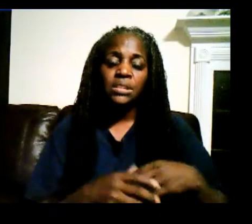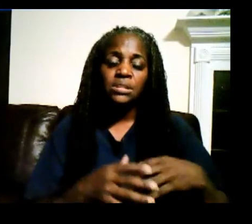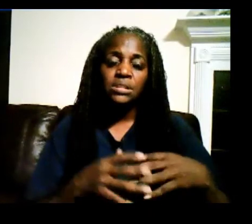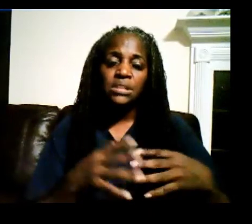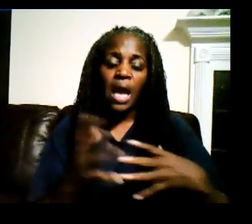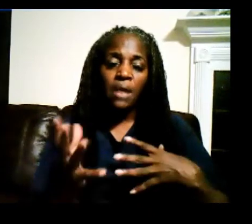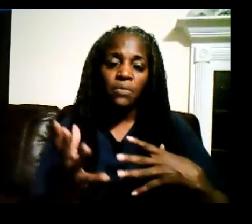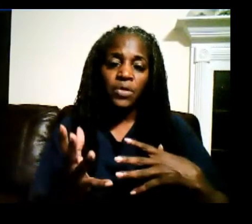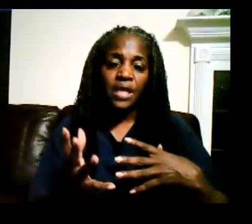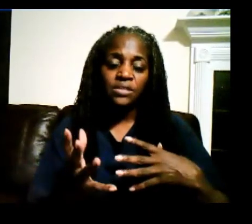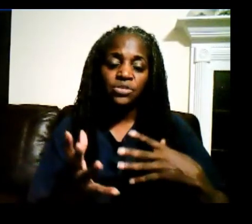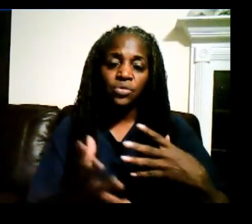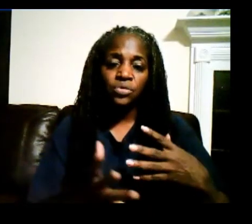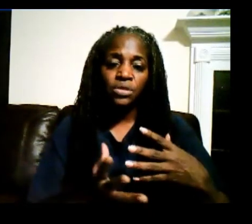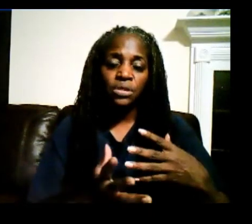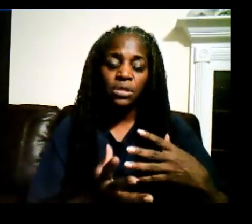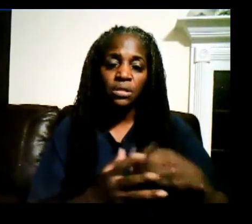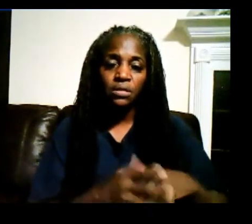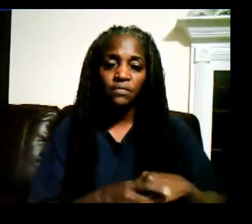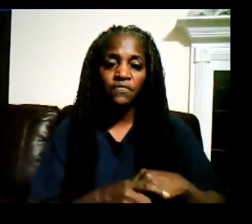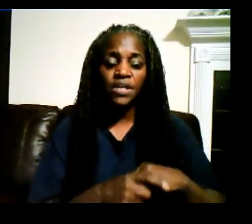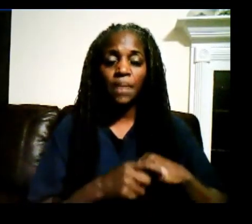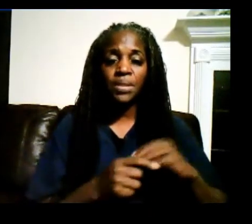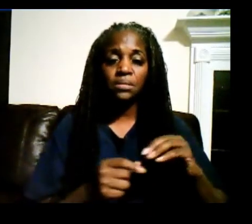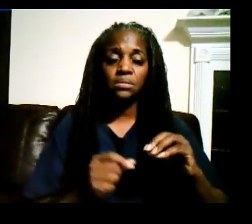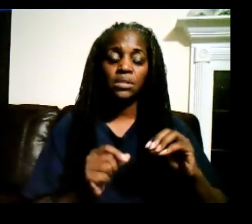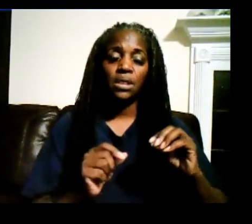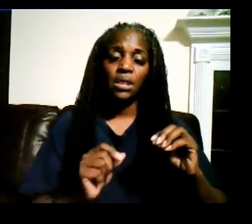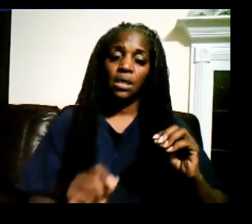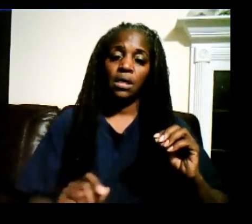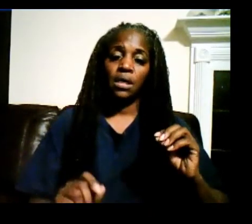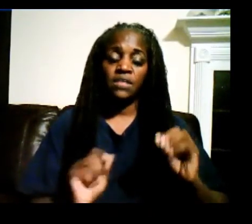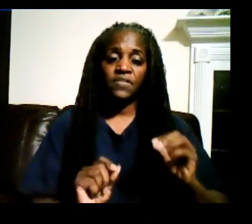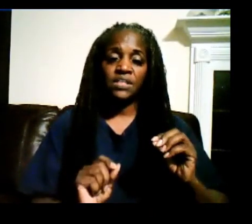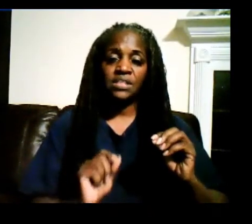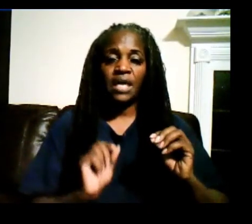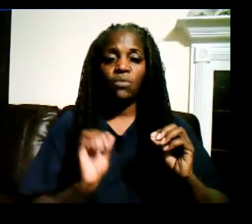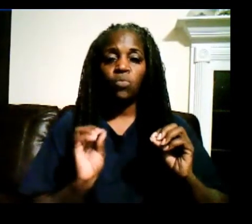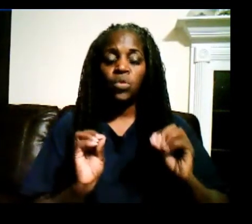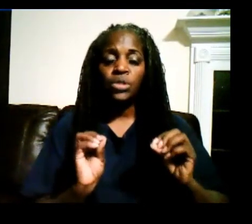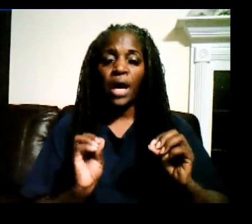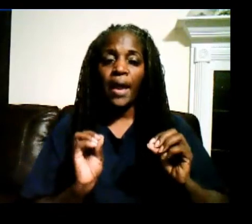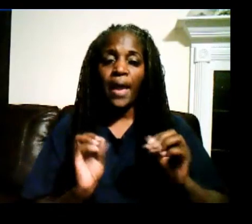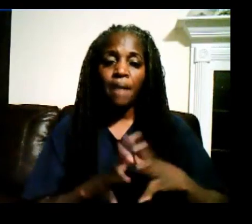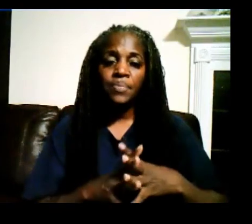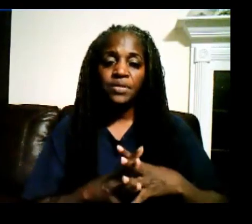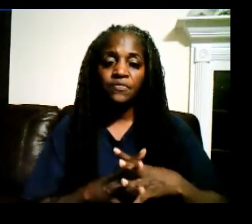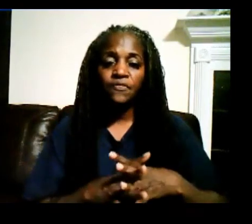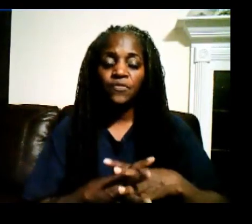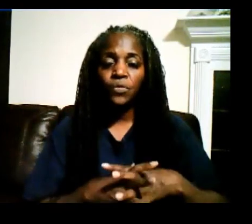skyward at certain phenomenal events that will not happen for